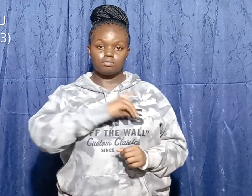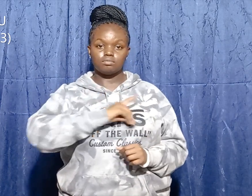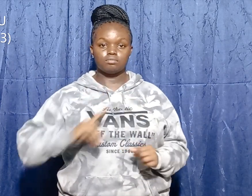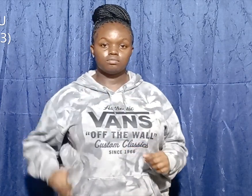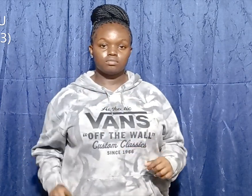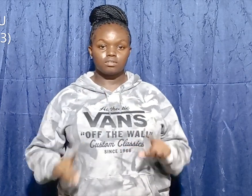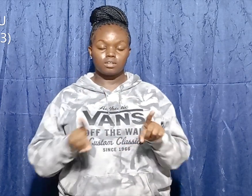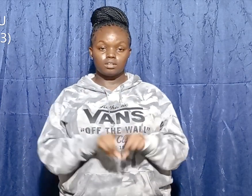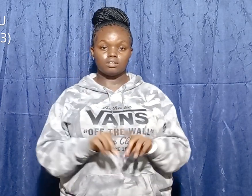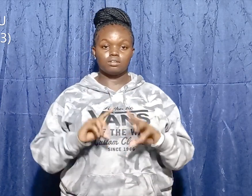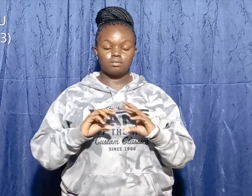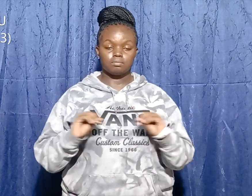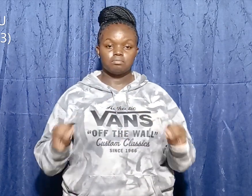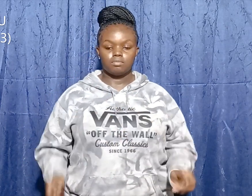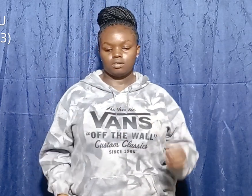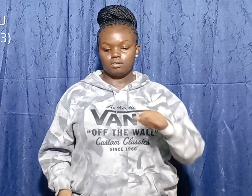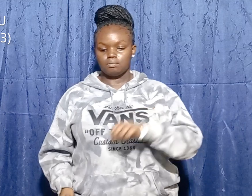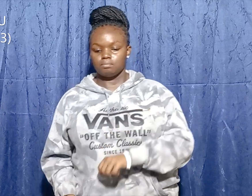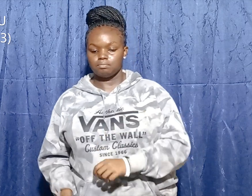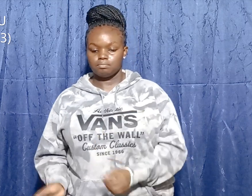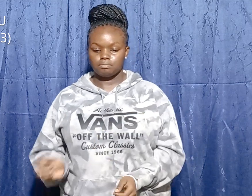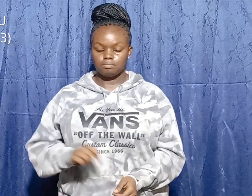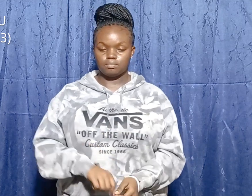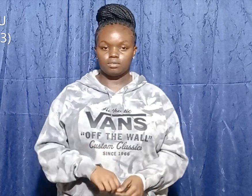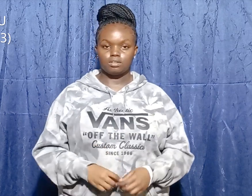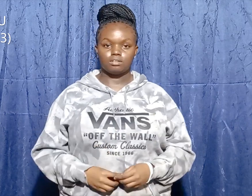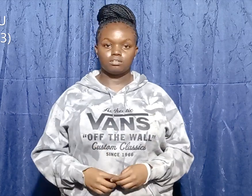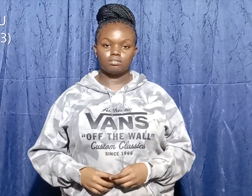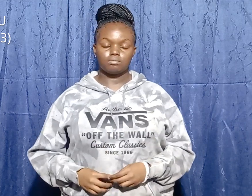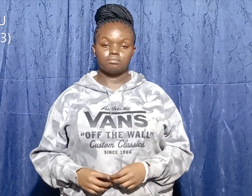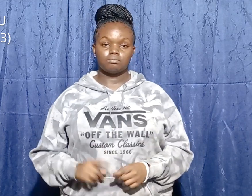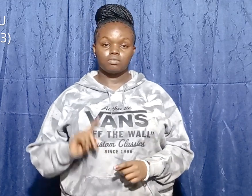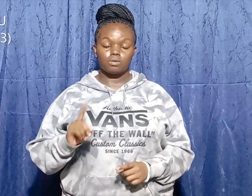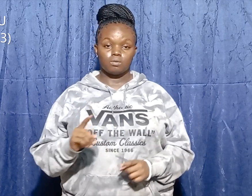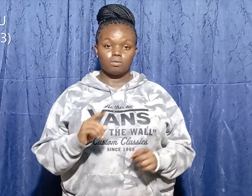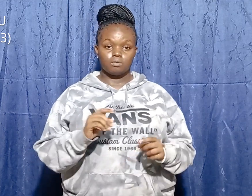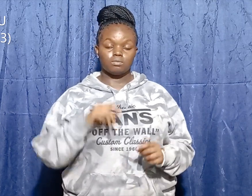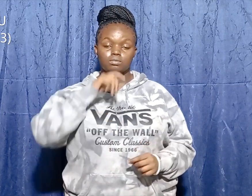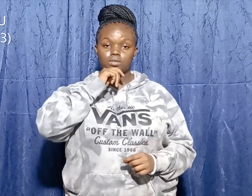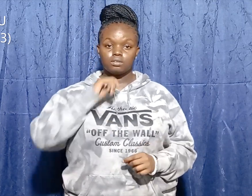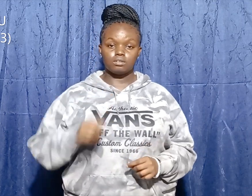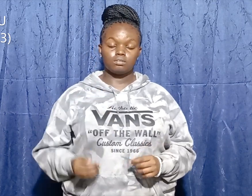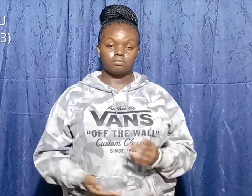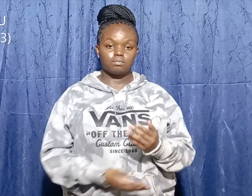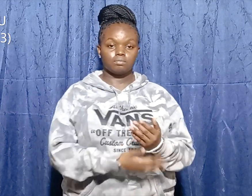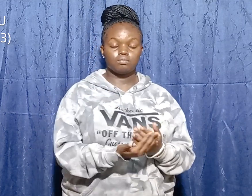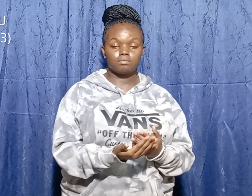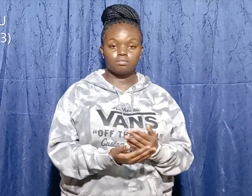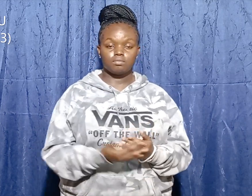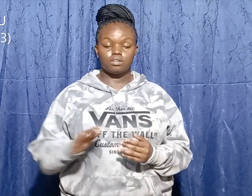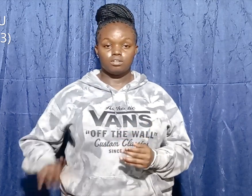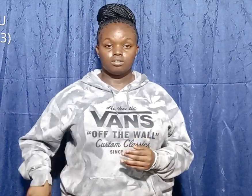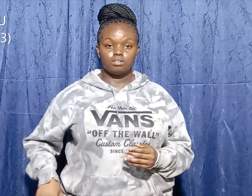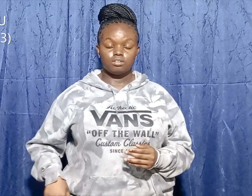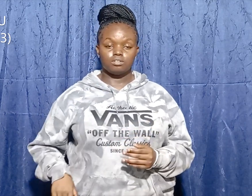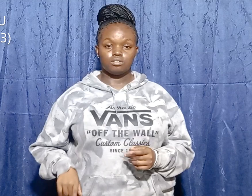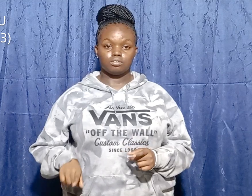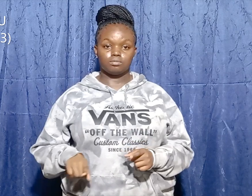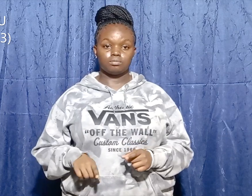There was one man caring for the sheep where David told him to help him to take care of